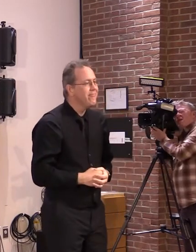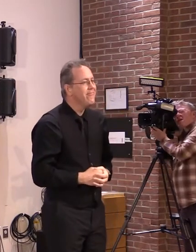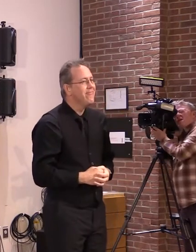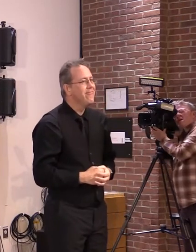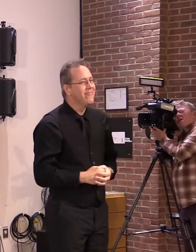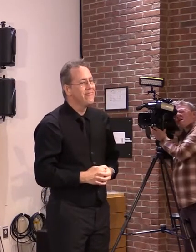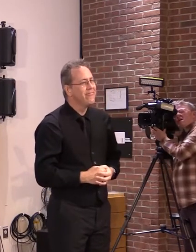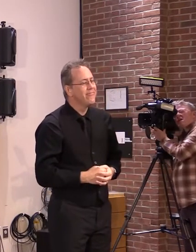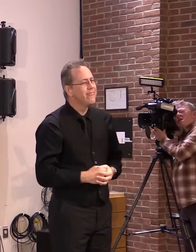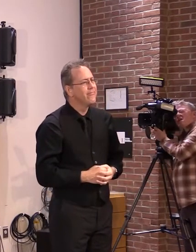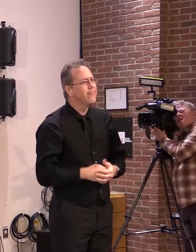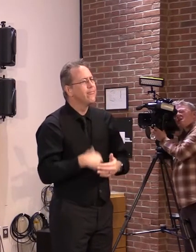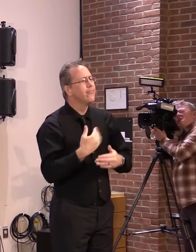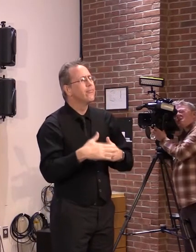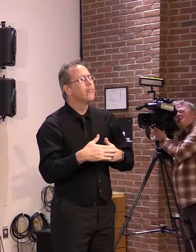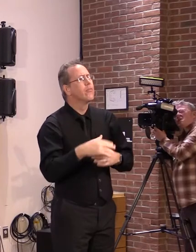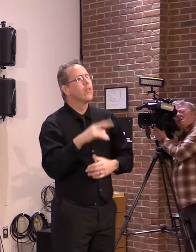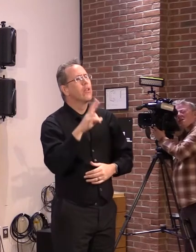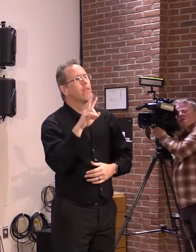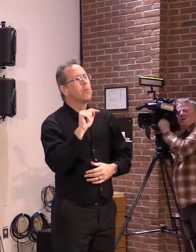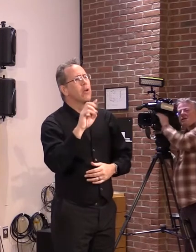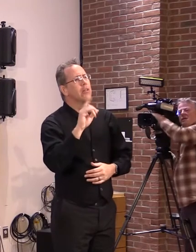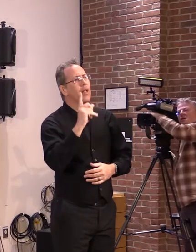Guy Page, Vermont Daily Chronicle.